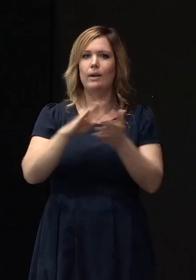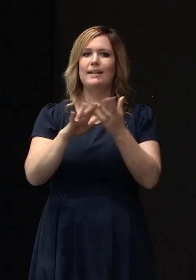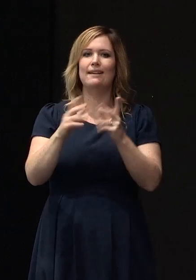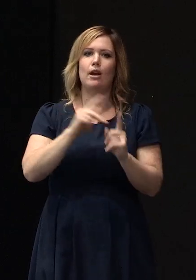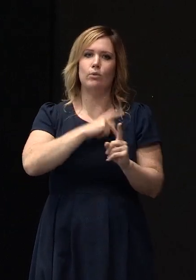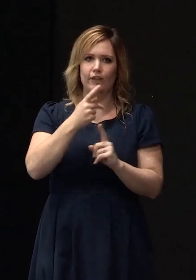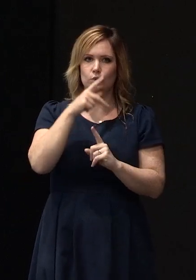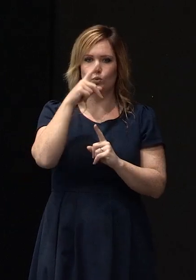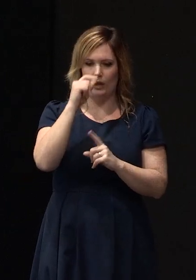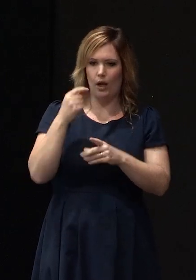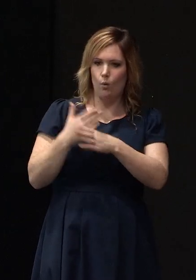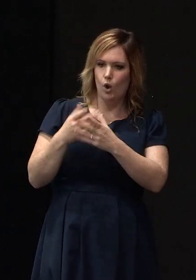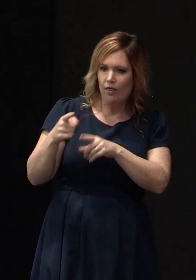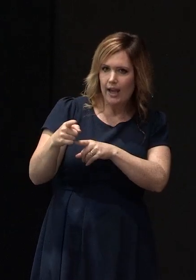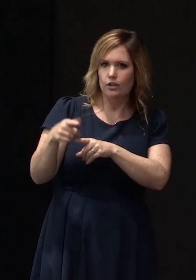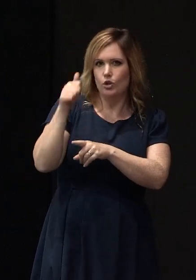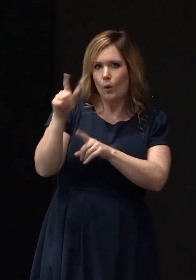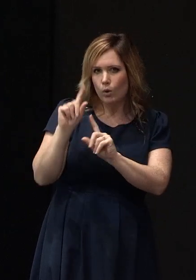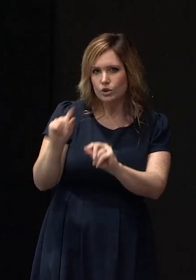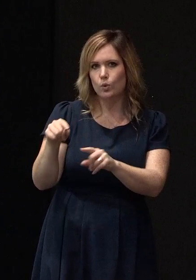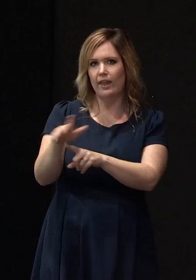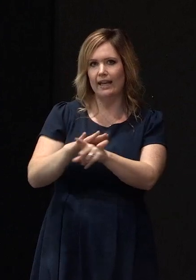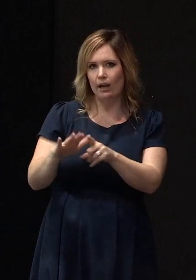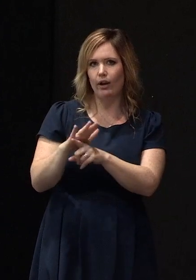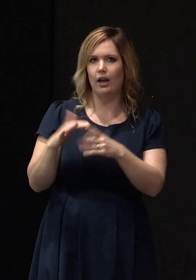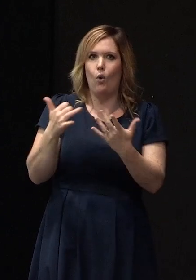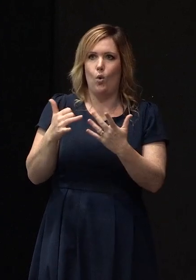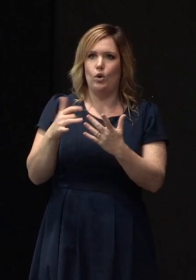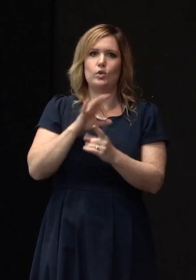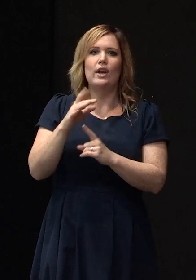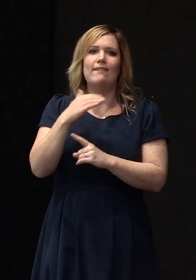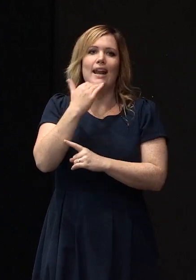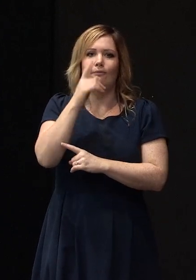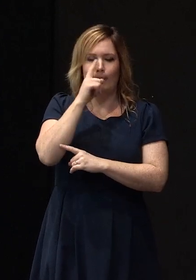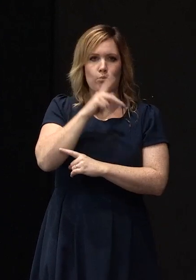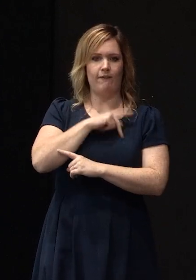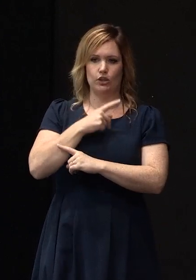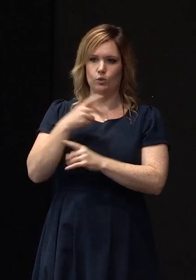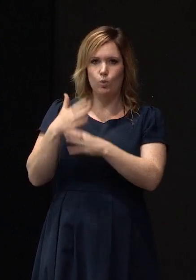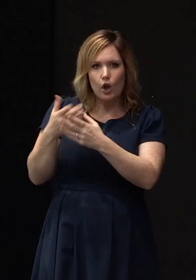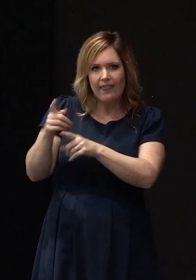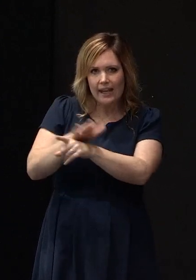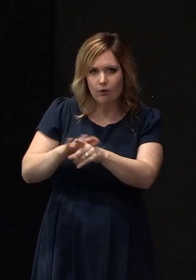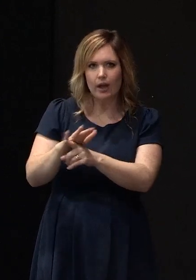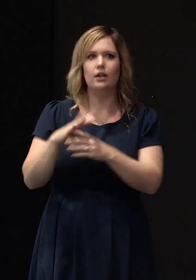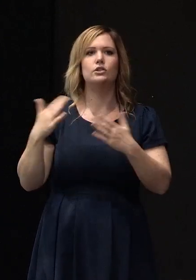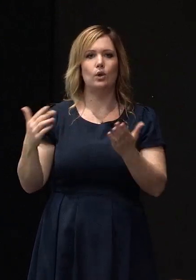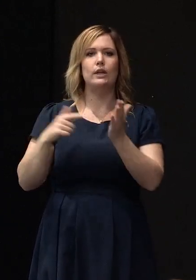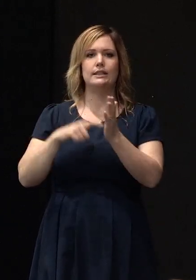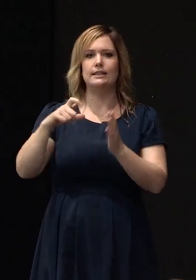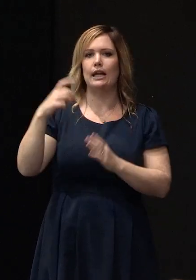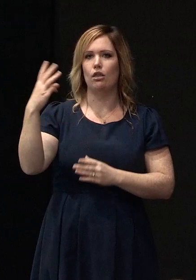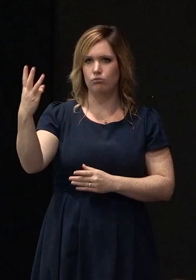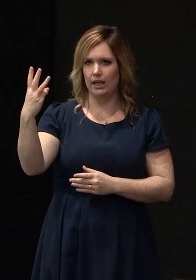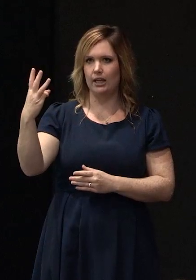otherwise we wouldn't have a number of people dealing with where you need them to deal with so now TC3 has been